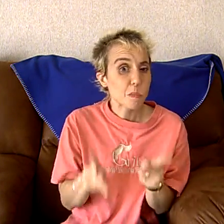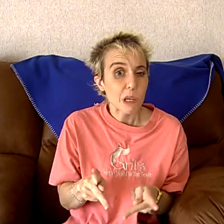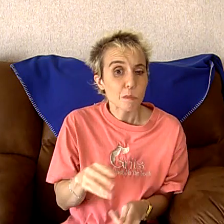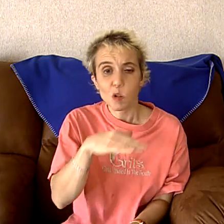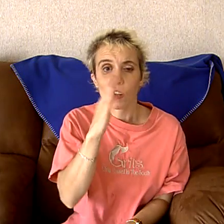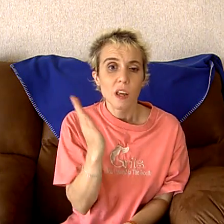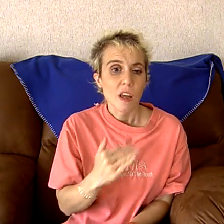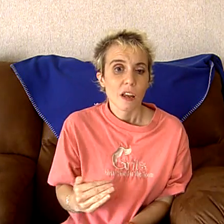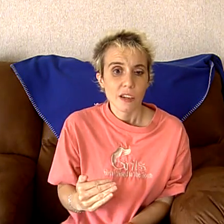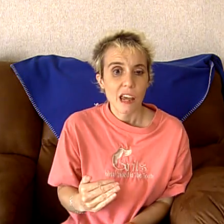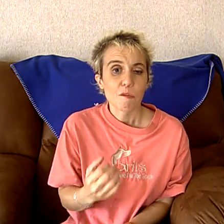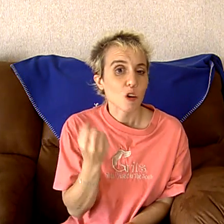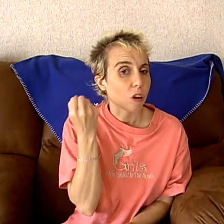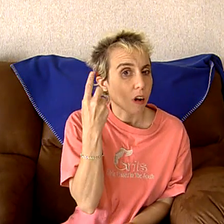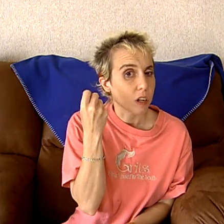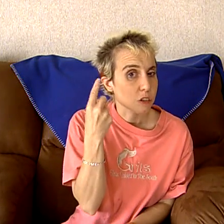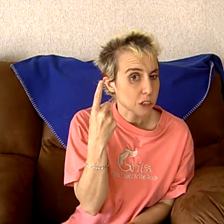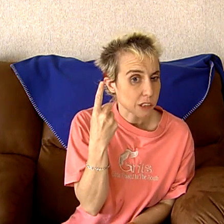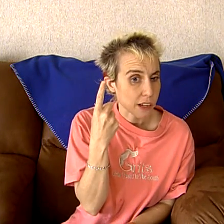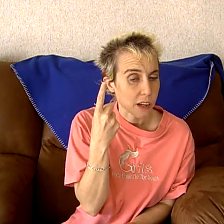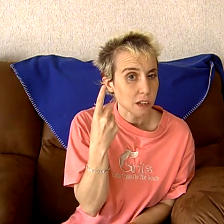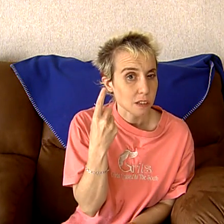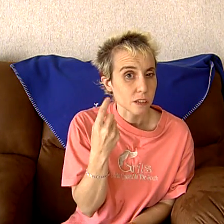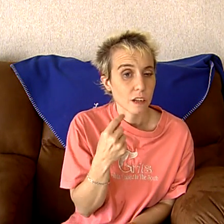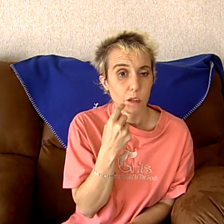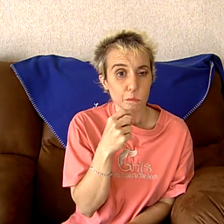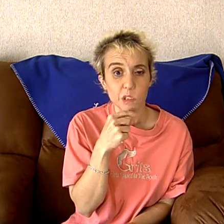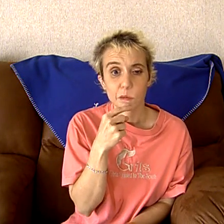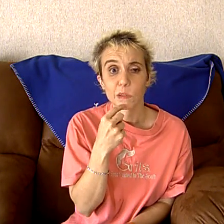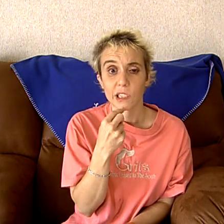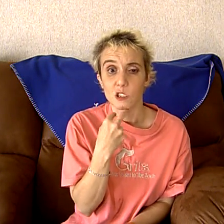people never understand, um, speech.